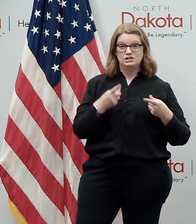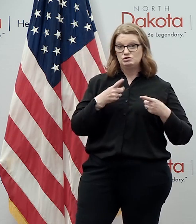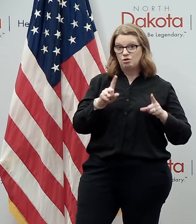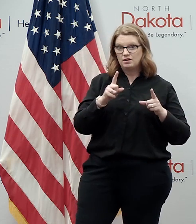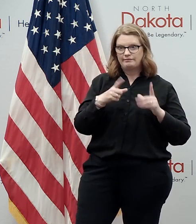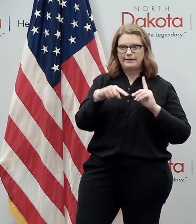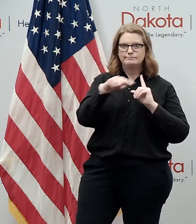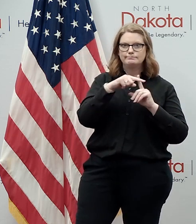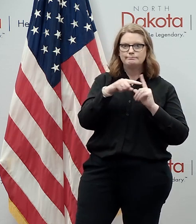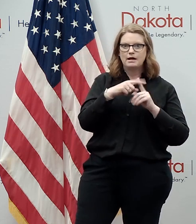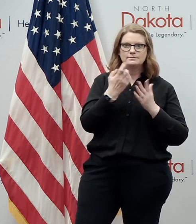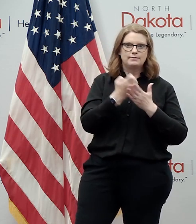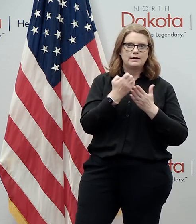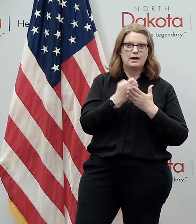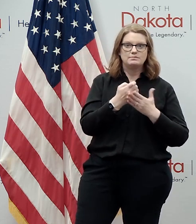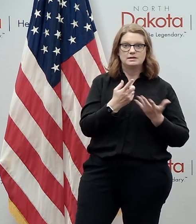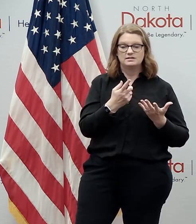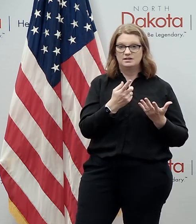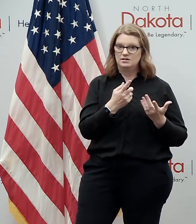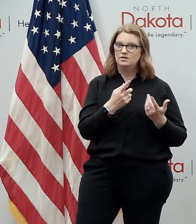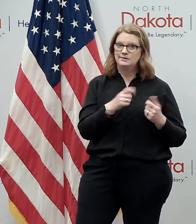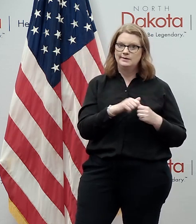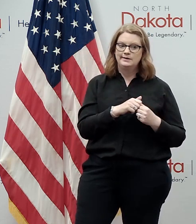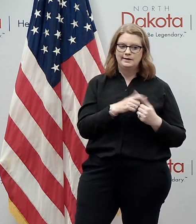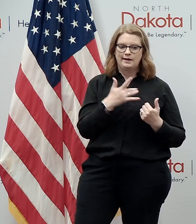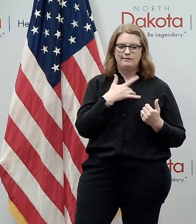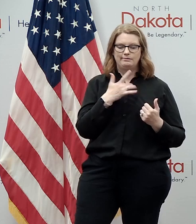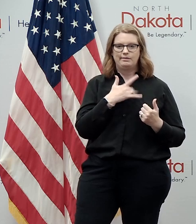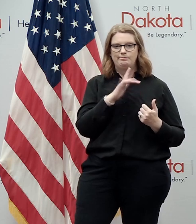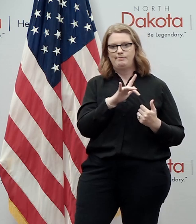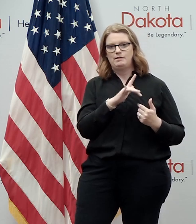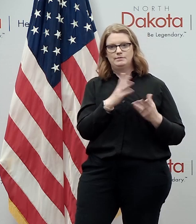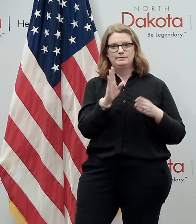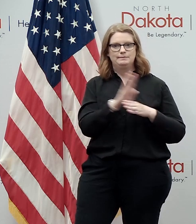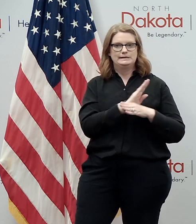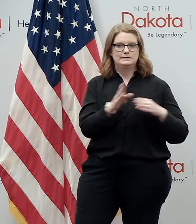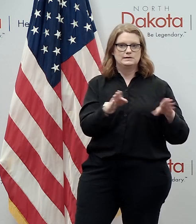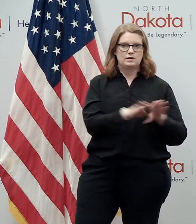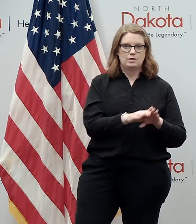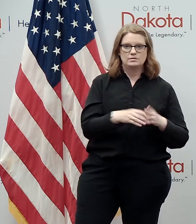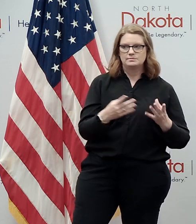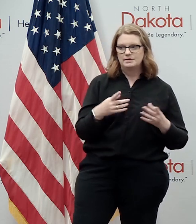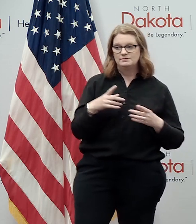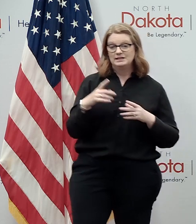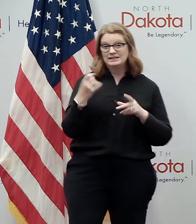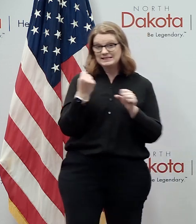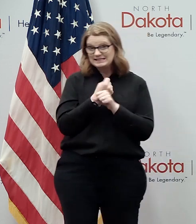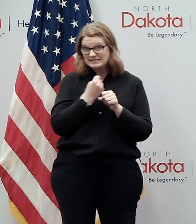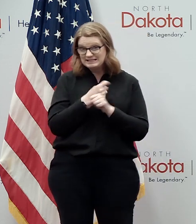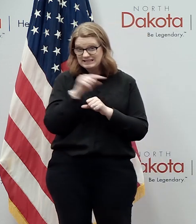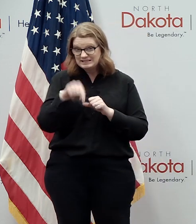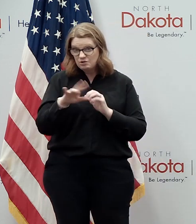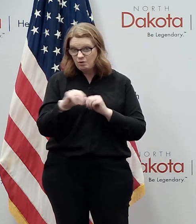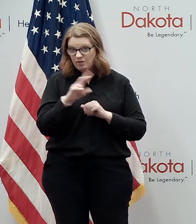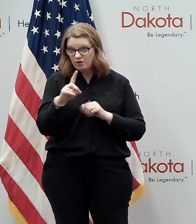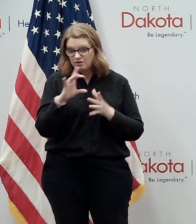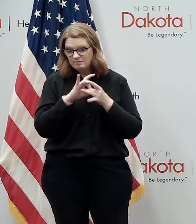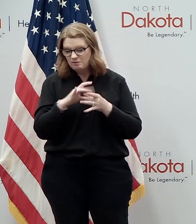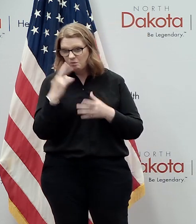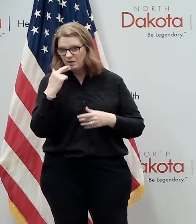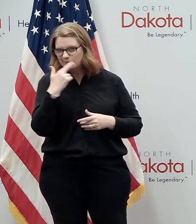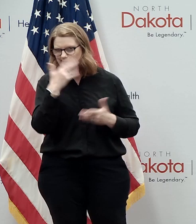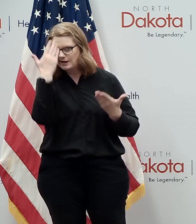times too because pickley restaurants come and we all know they come and go i don't know what the stats are in north dakota but uh the